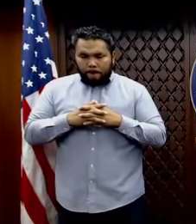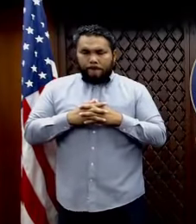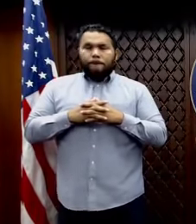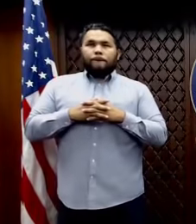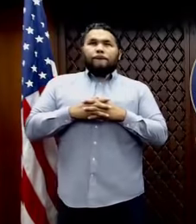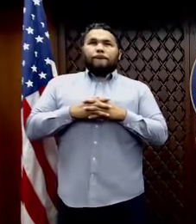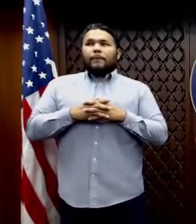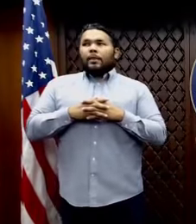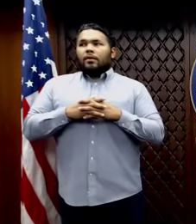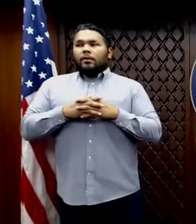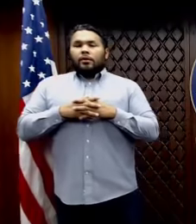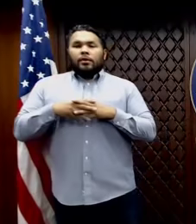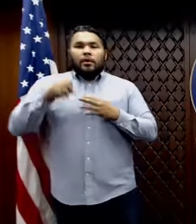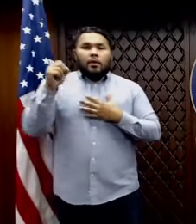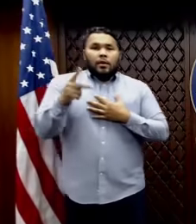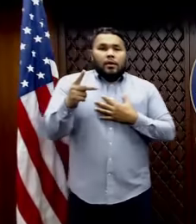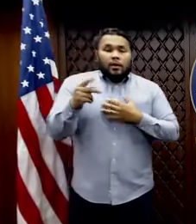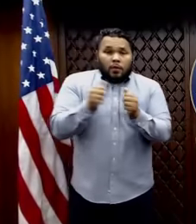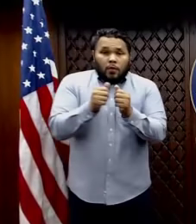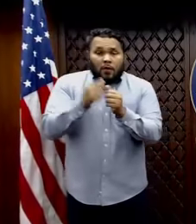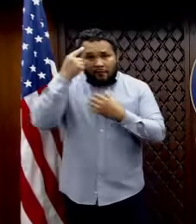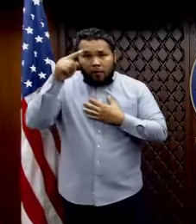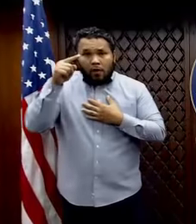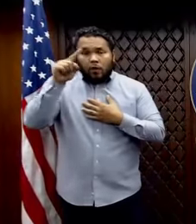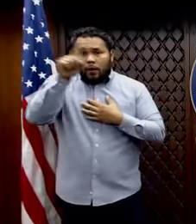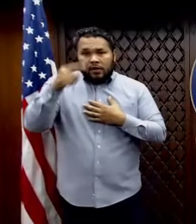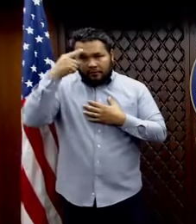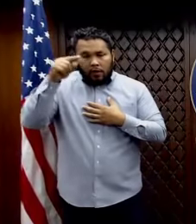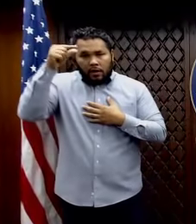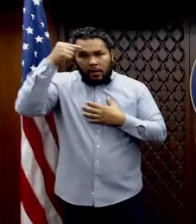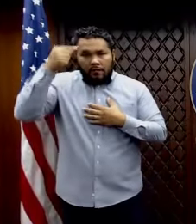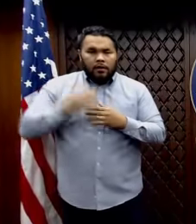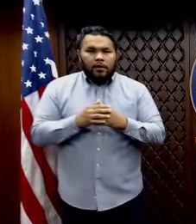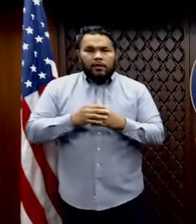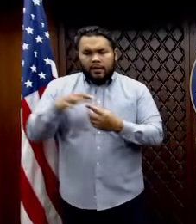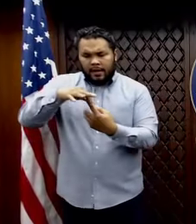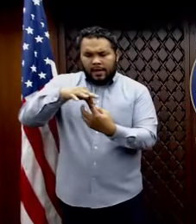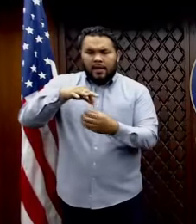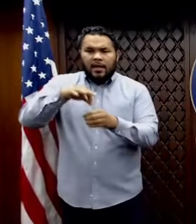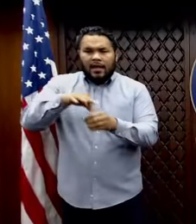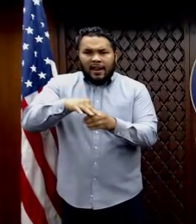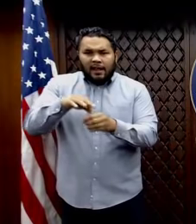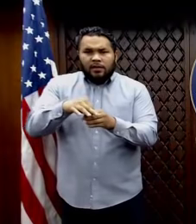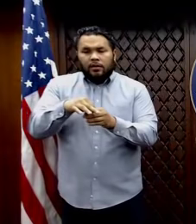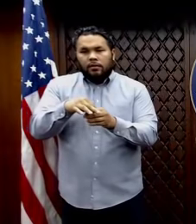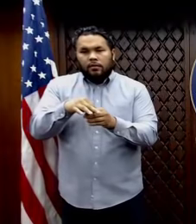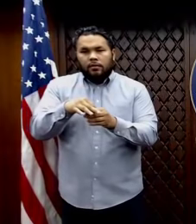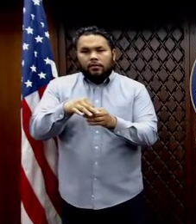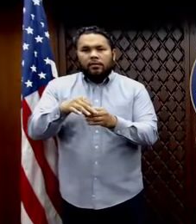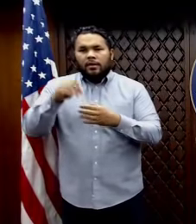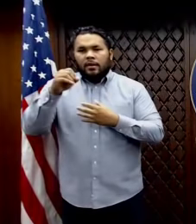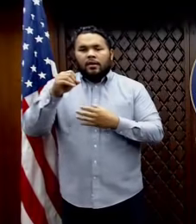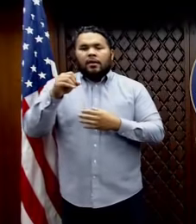Okay, um, for the governor, just, uh, following up on the election commission, uh, last month, uh, sent you a resolution about